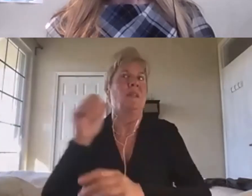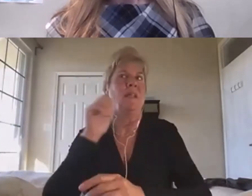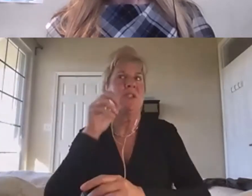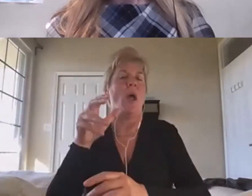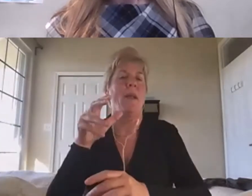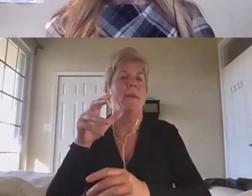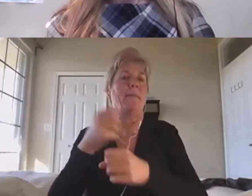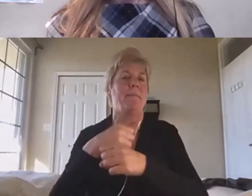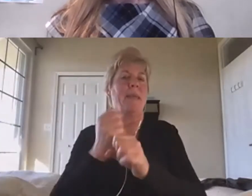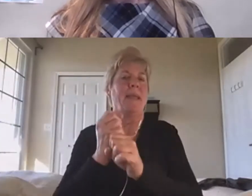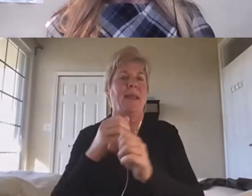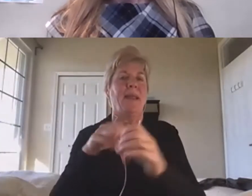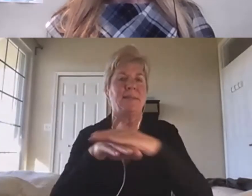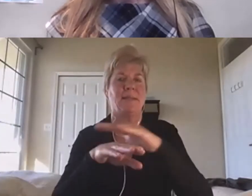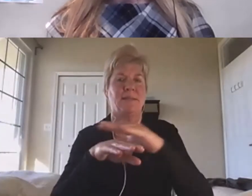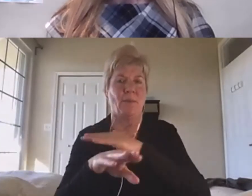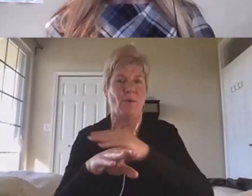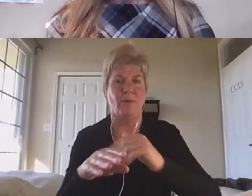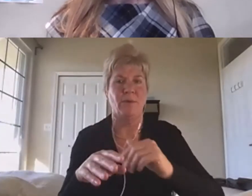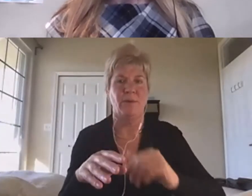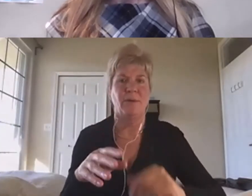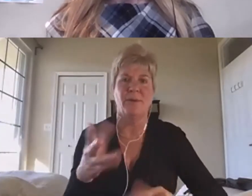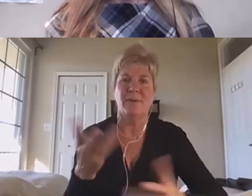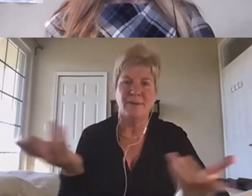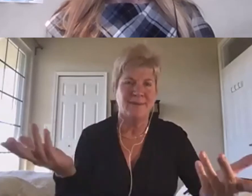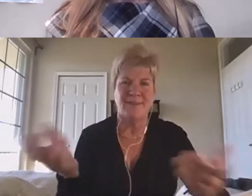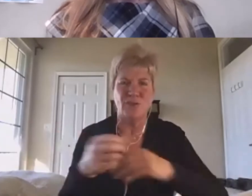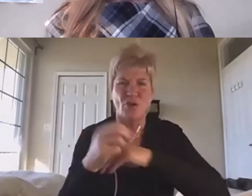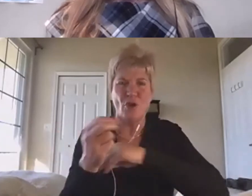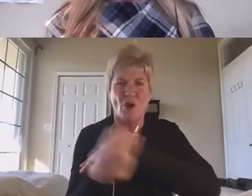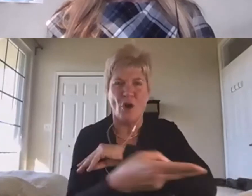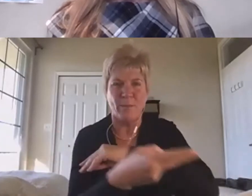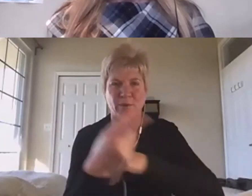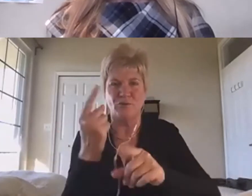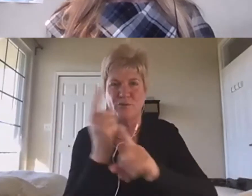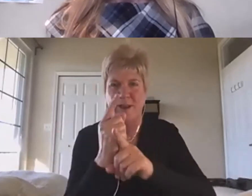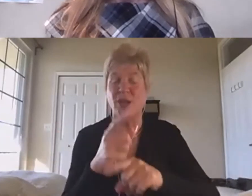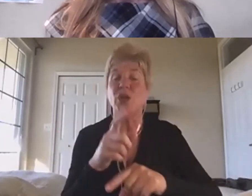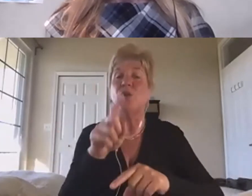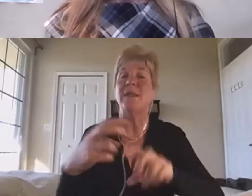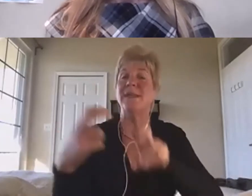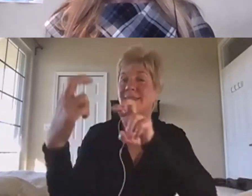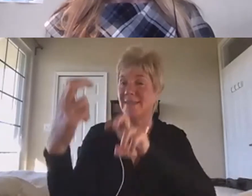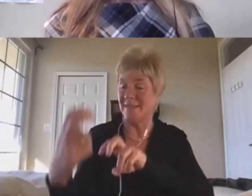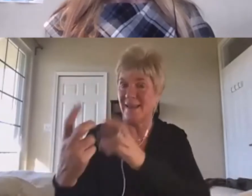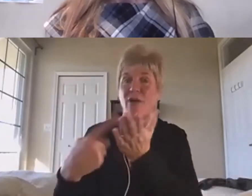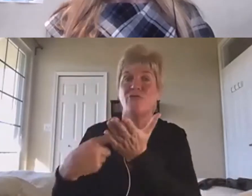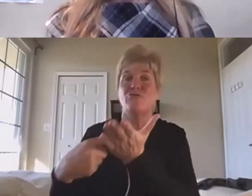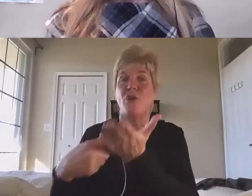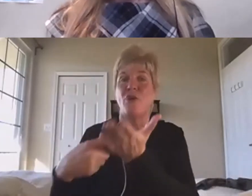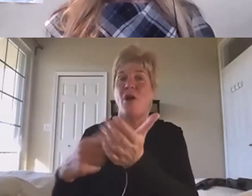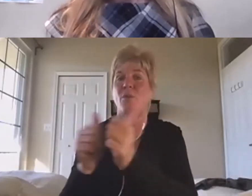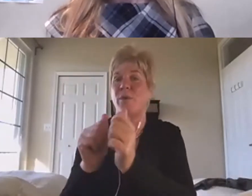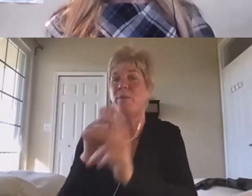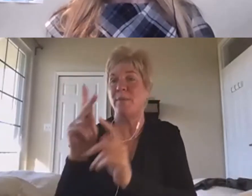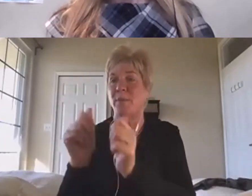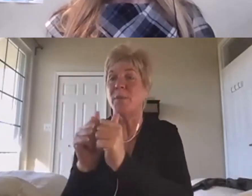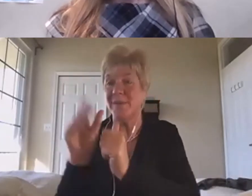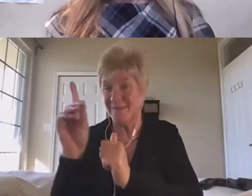That's garbage, right? You actually have to spend time talking to people with disabilities,